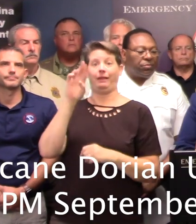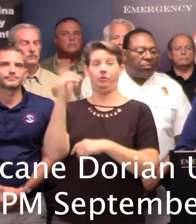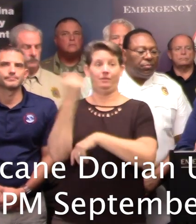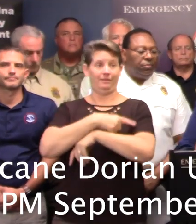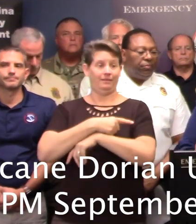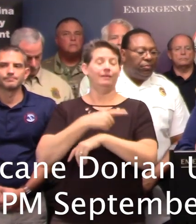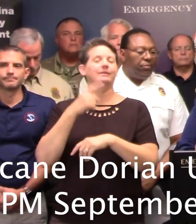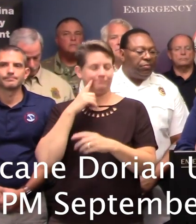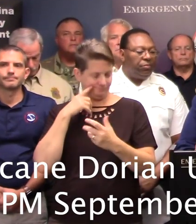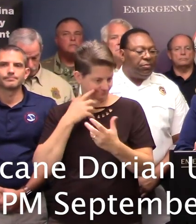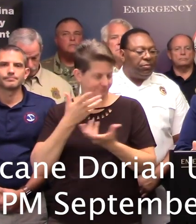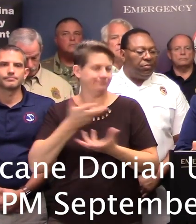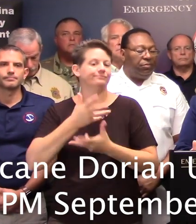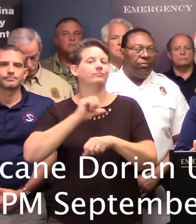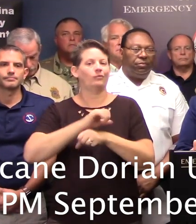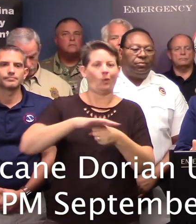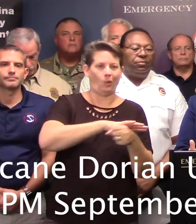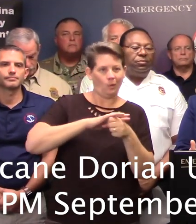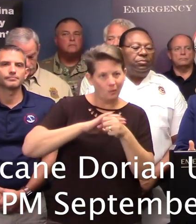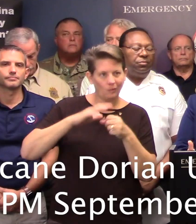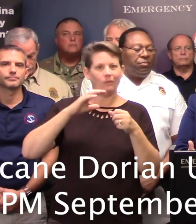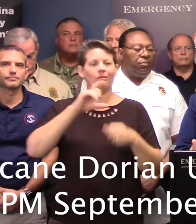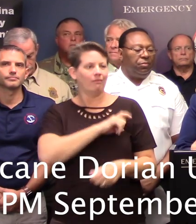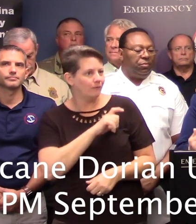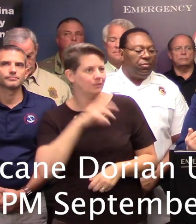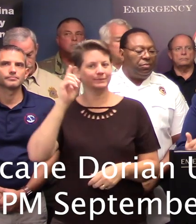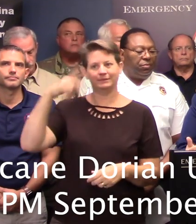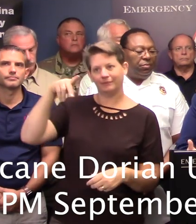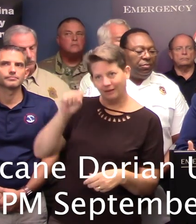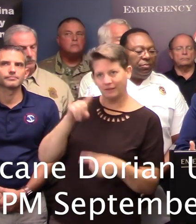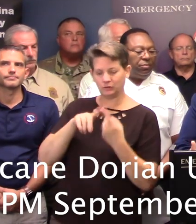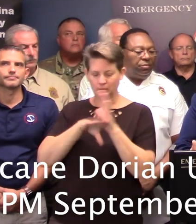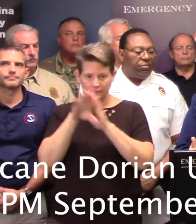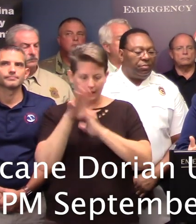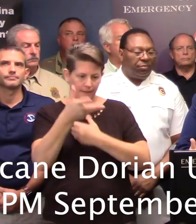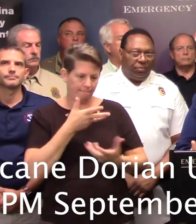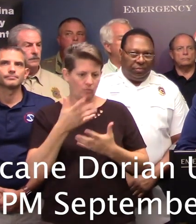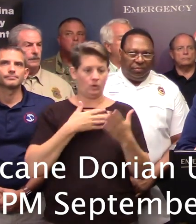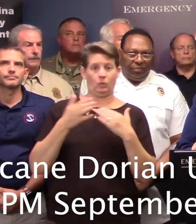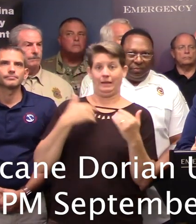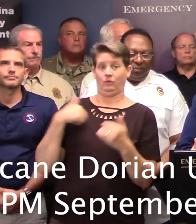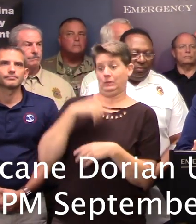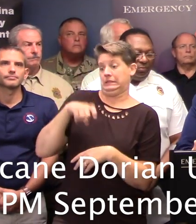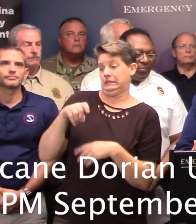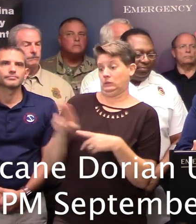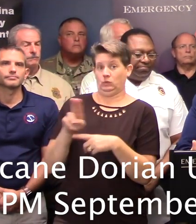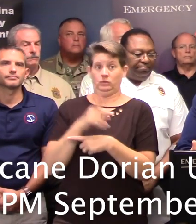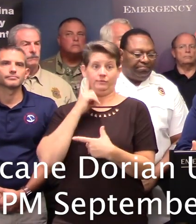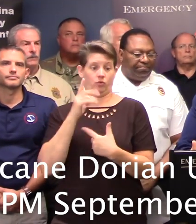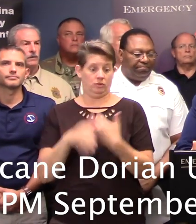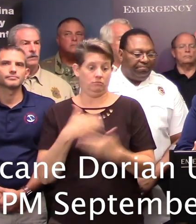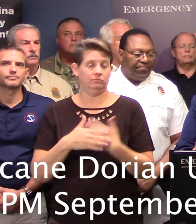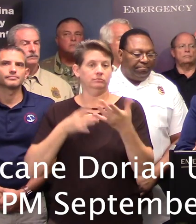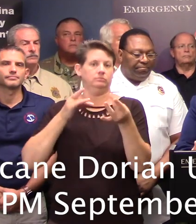to work with local law enforcement and DPS on developing whatever tools in the toolbox we needed to deploy to